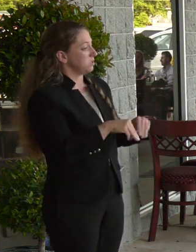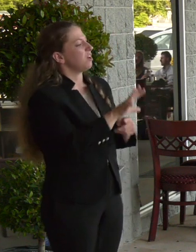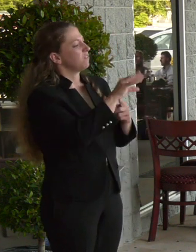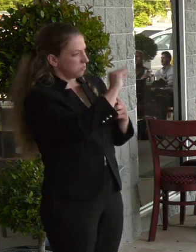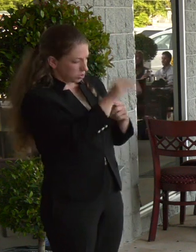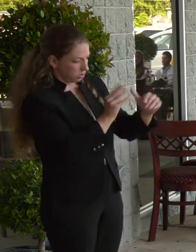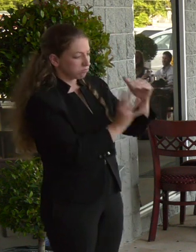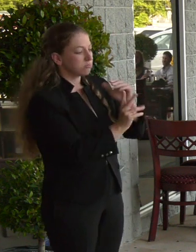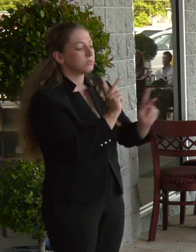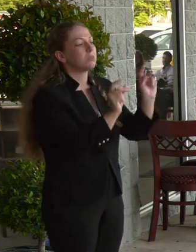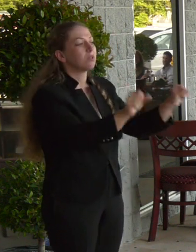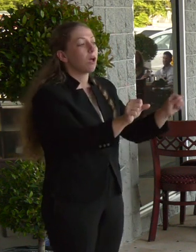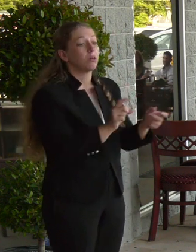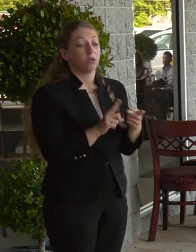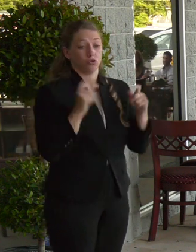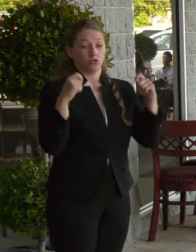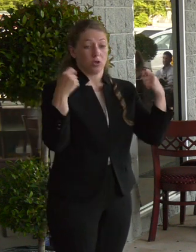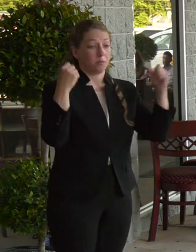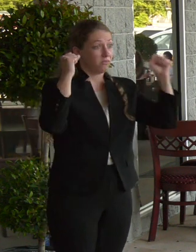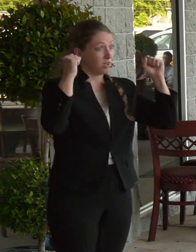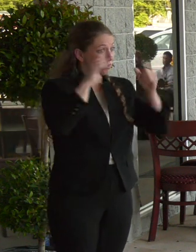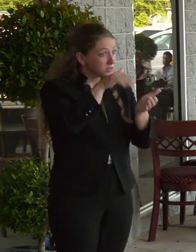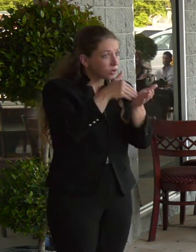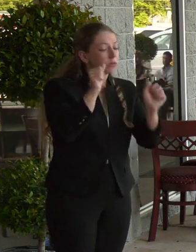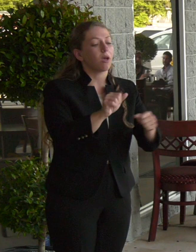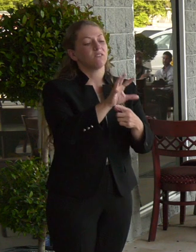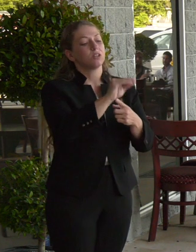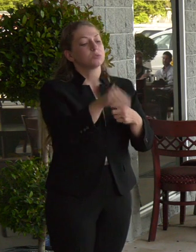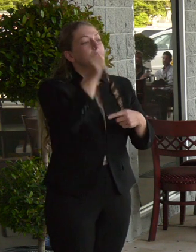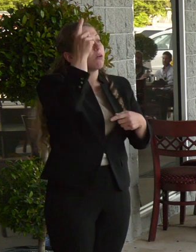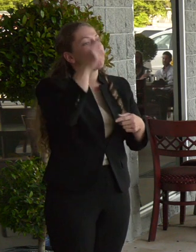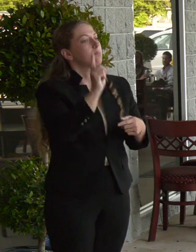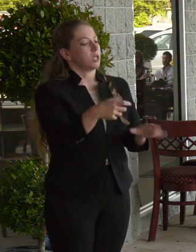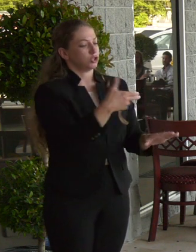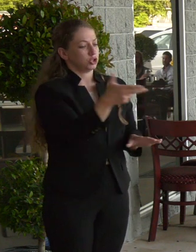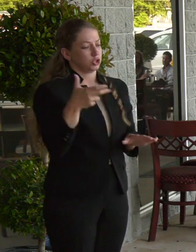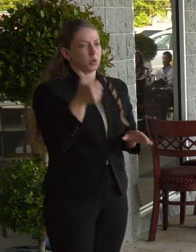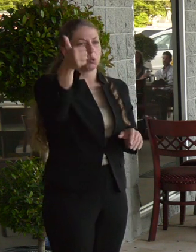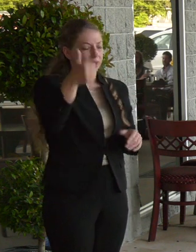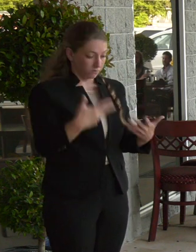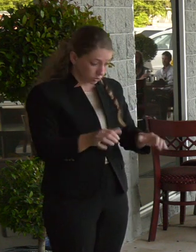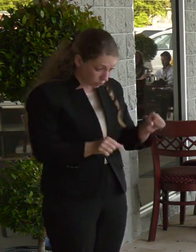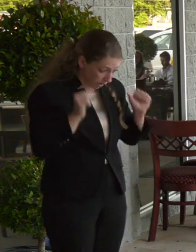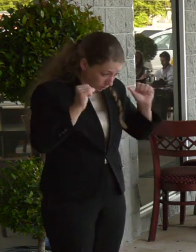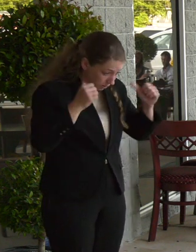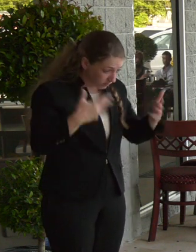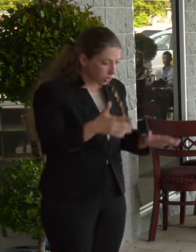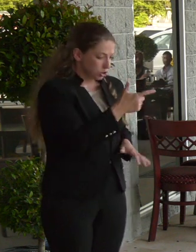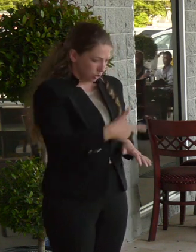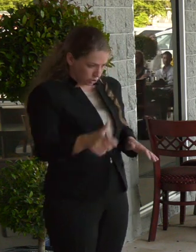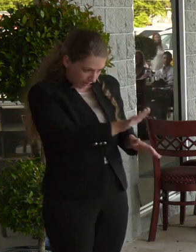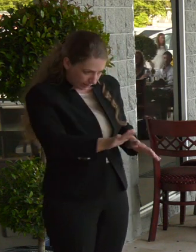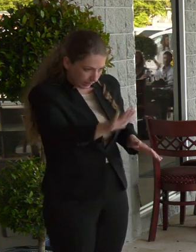limits. Gyms and fitness centers can operate at 50% with self-sanitation of machines and surfaces after their use. And